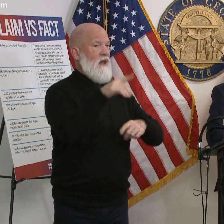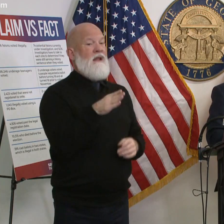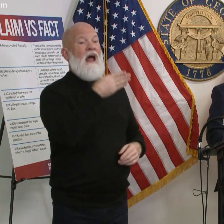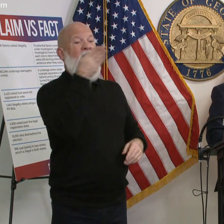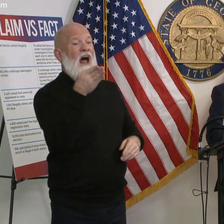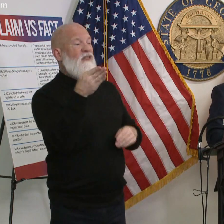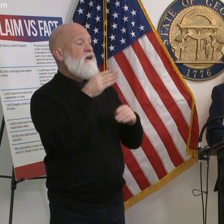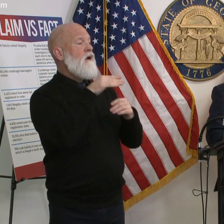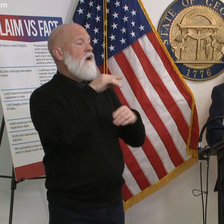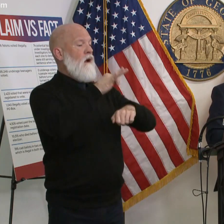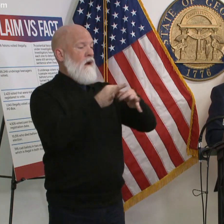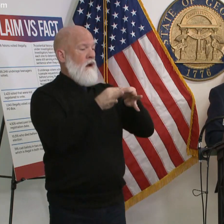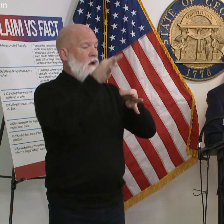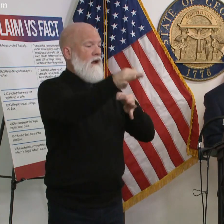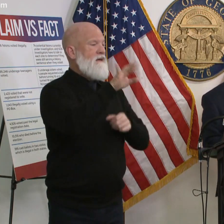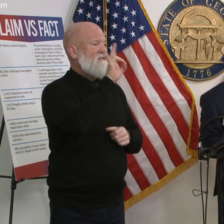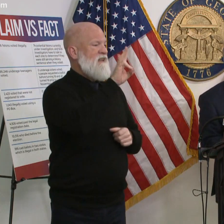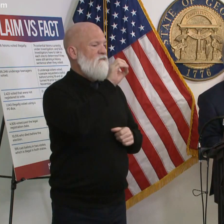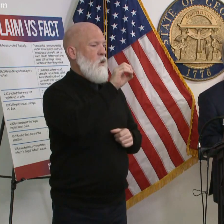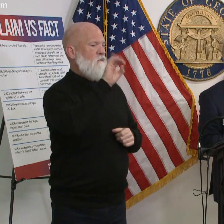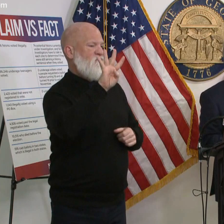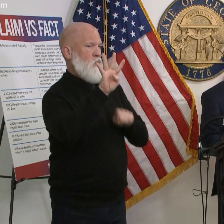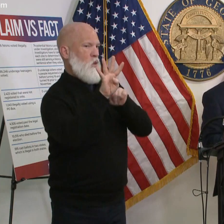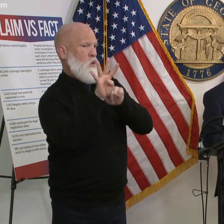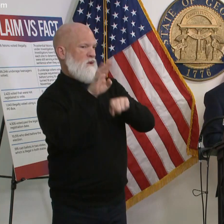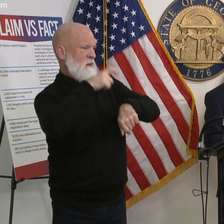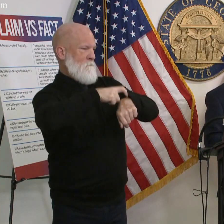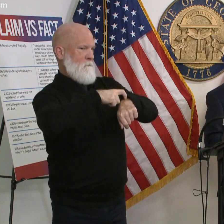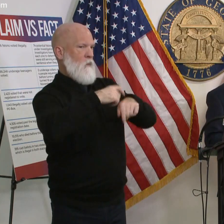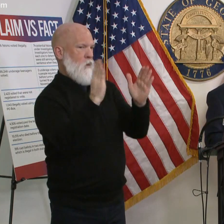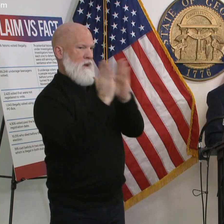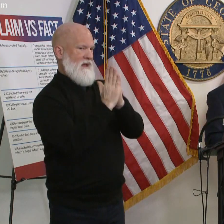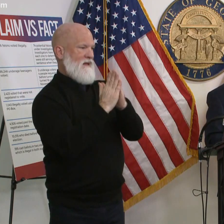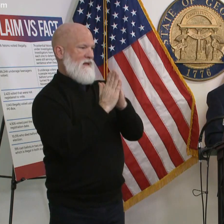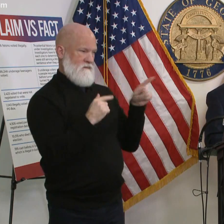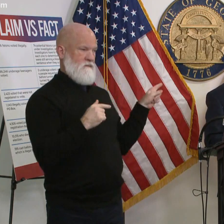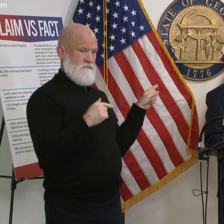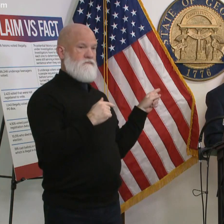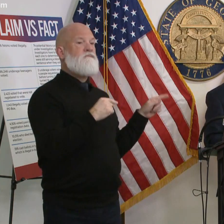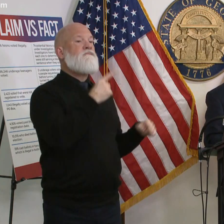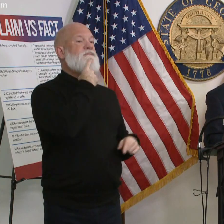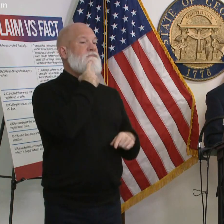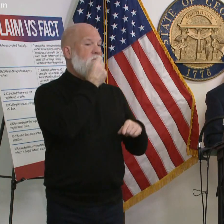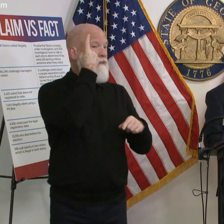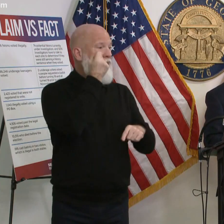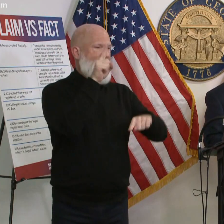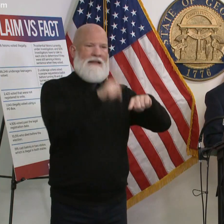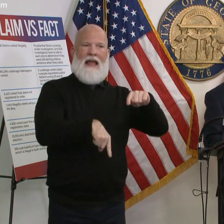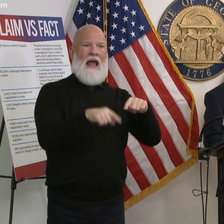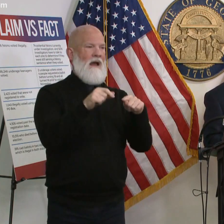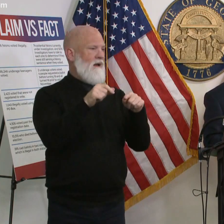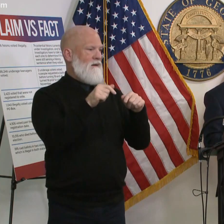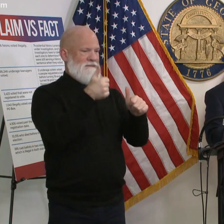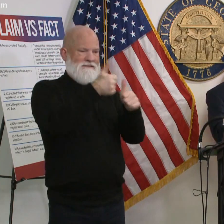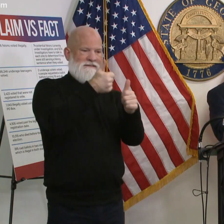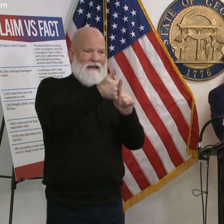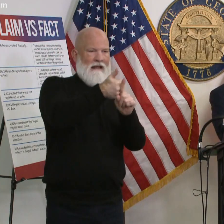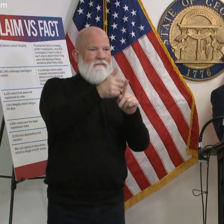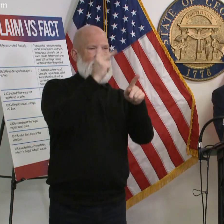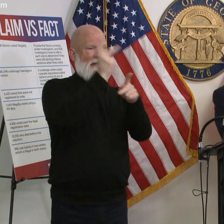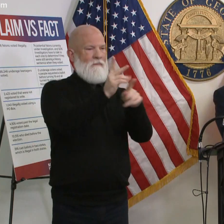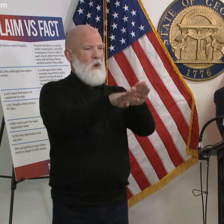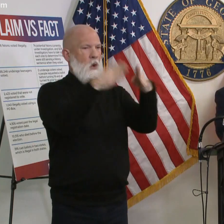over there the county did the county themselves because they can't keep it open themselves they have to get by the county did themselves they they don't have